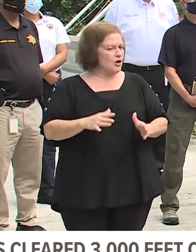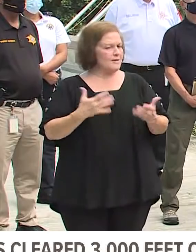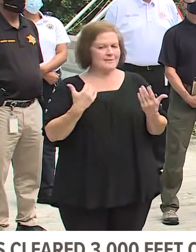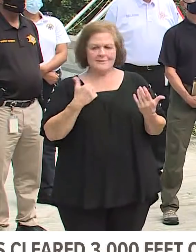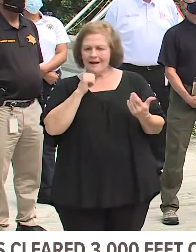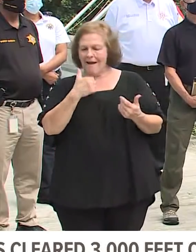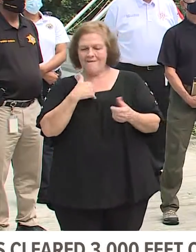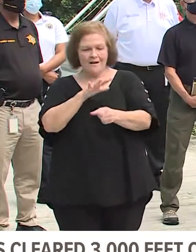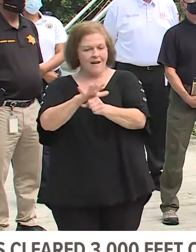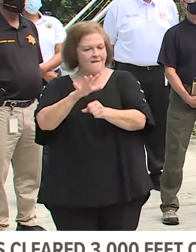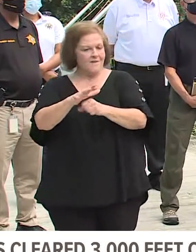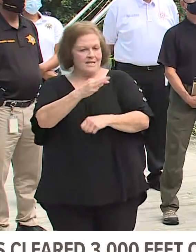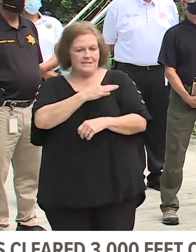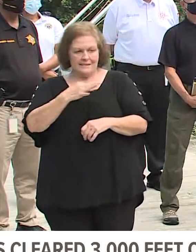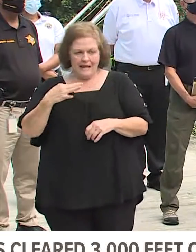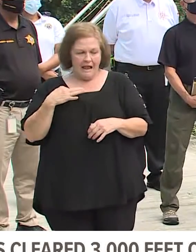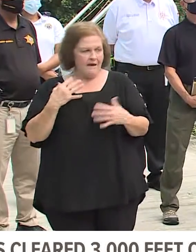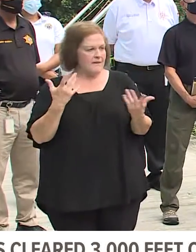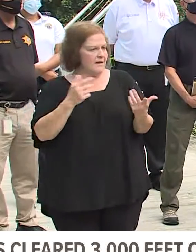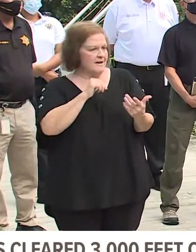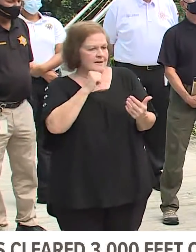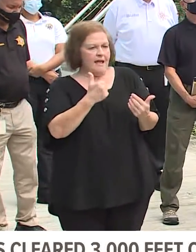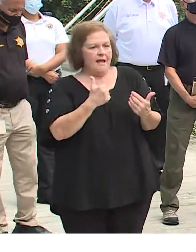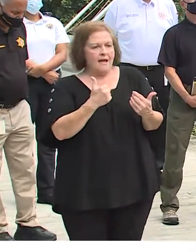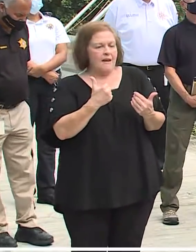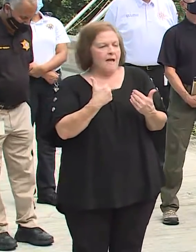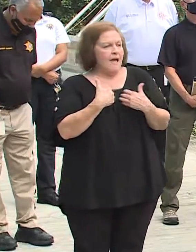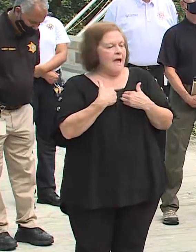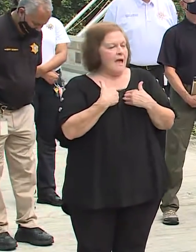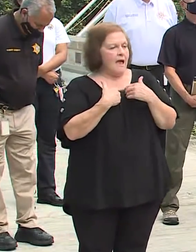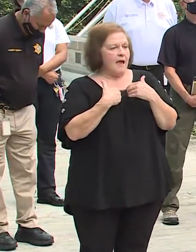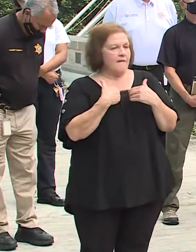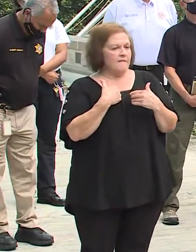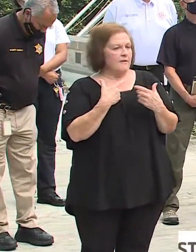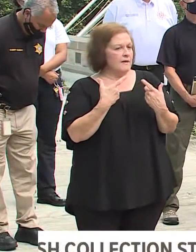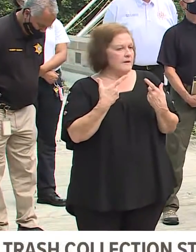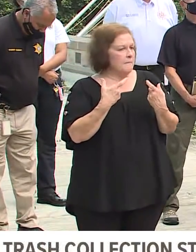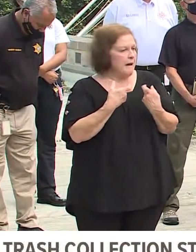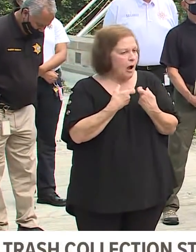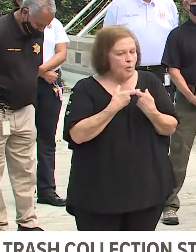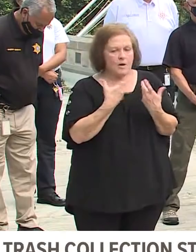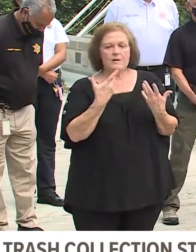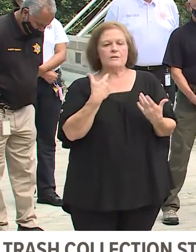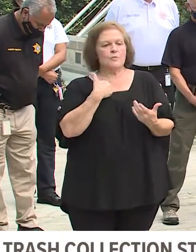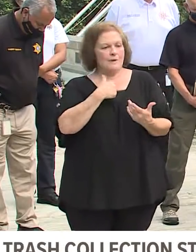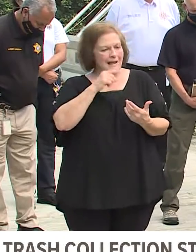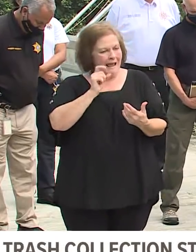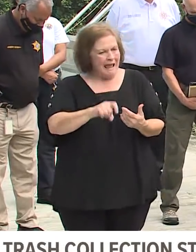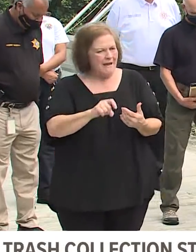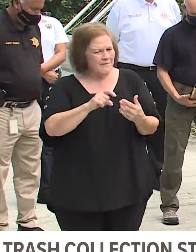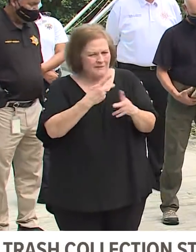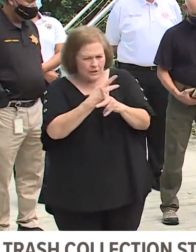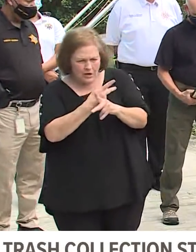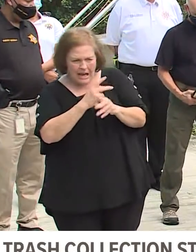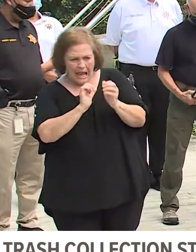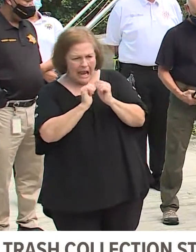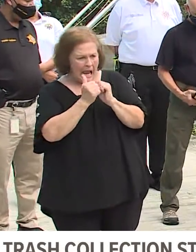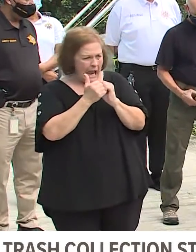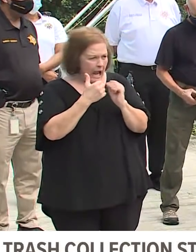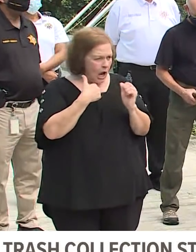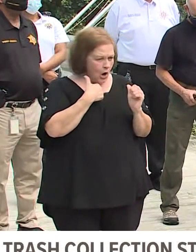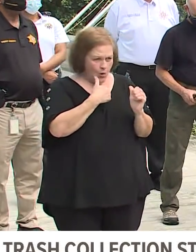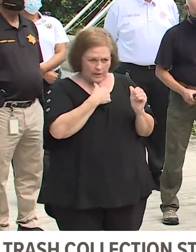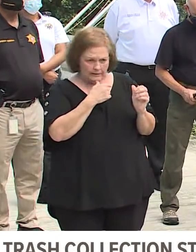limited staffing very limited access to power and so we have to be really strategic when when we can start